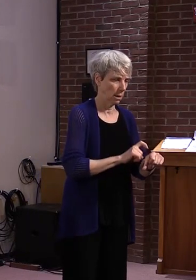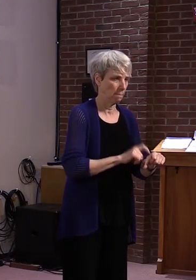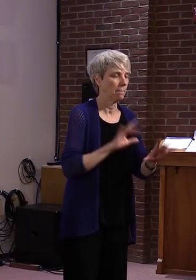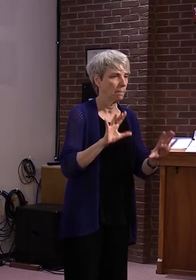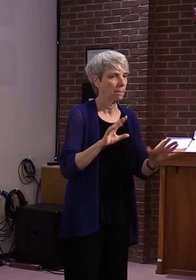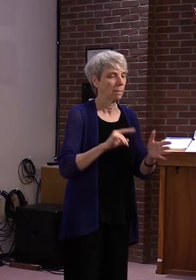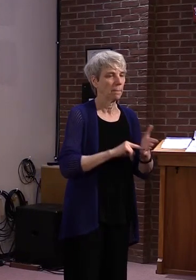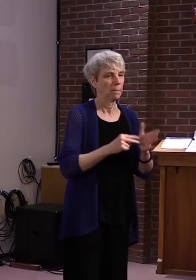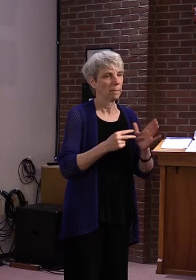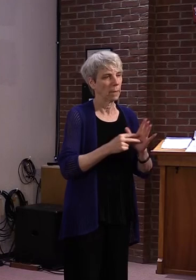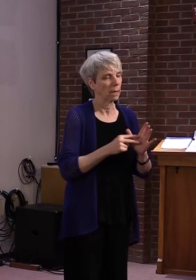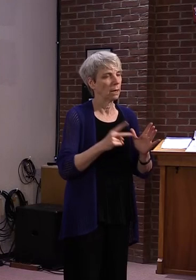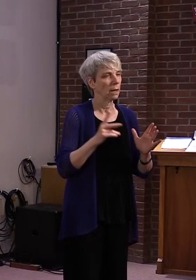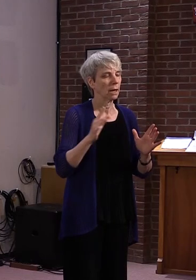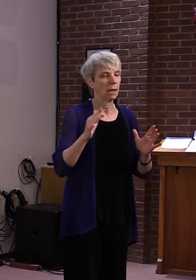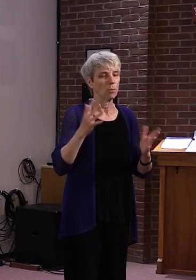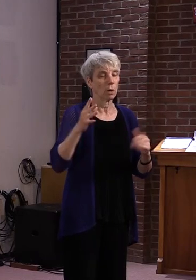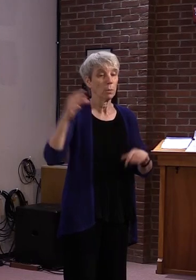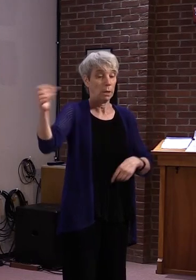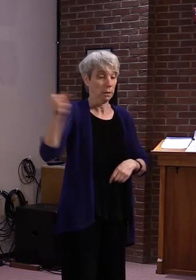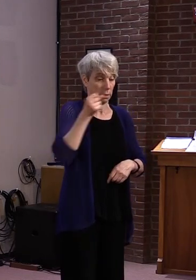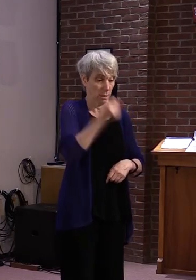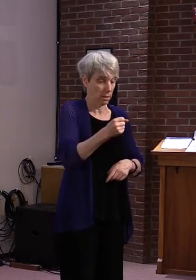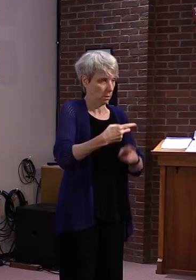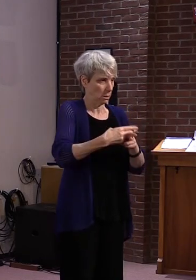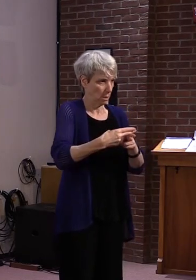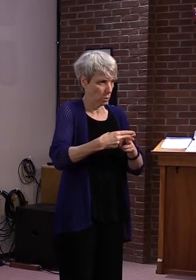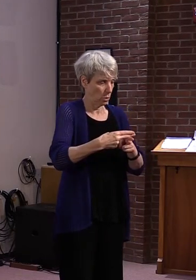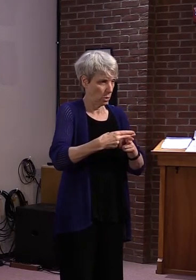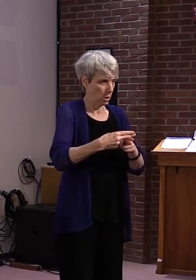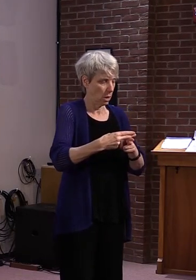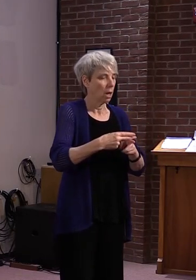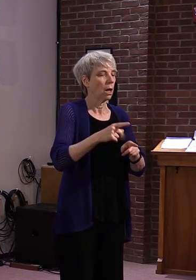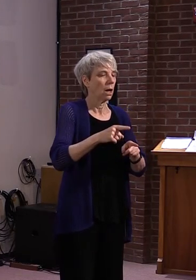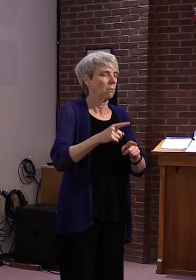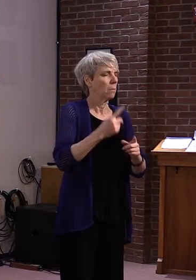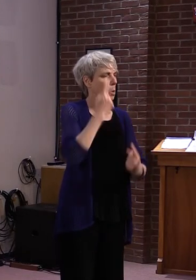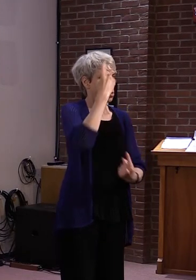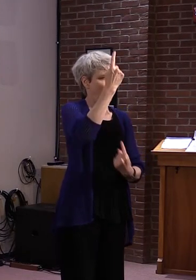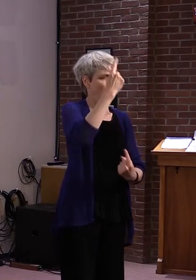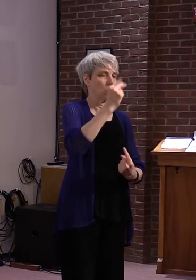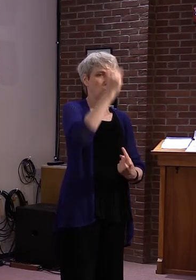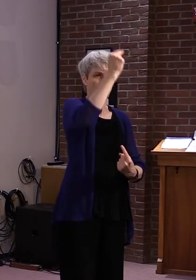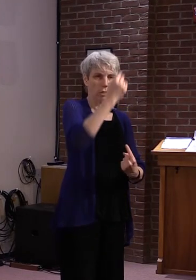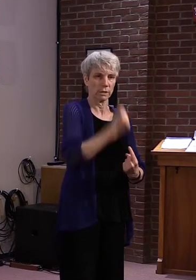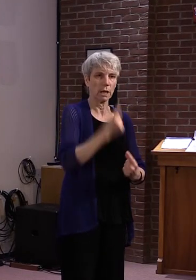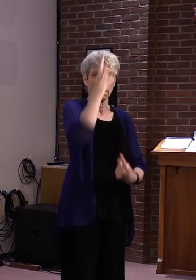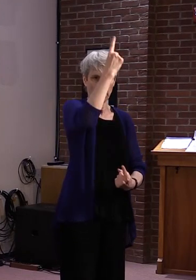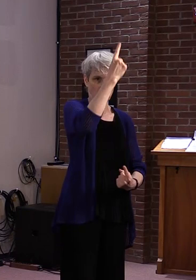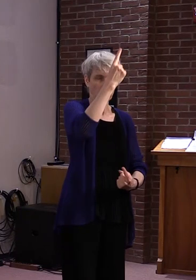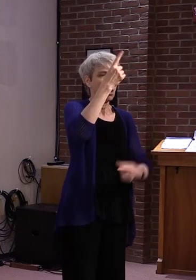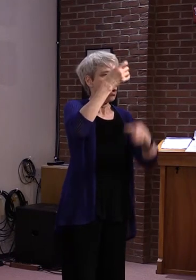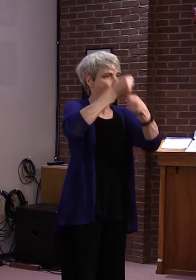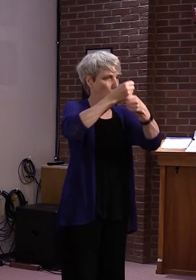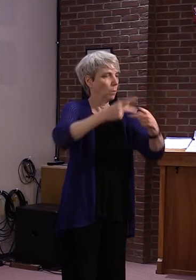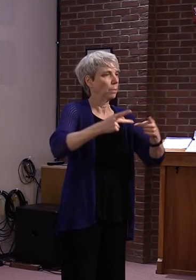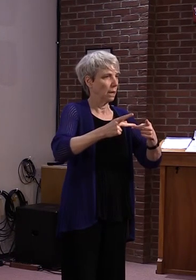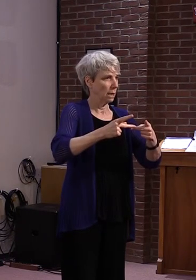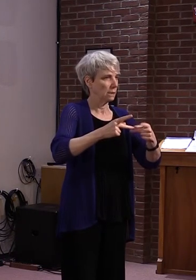multiple of at least two facilities, one in the north, one in the south, as we're as we're looking at it.